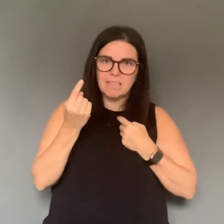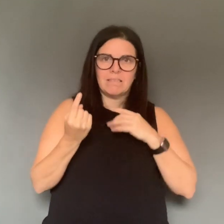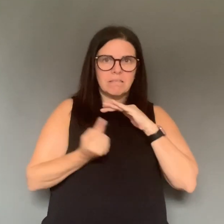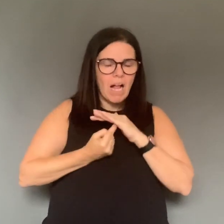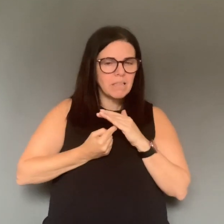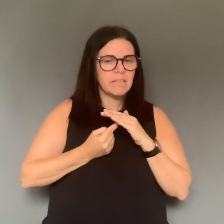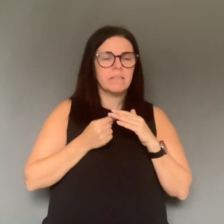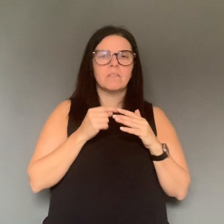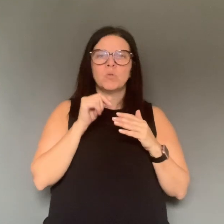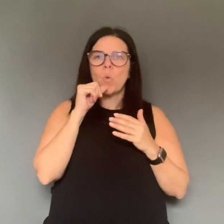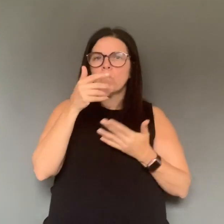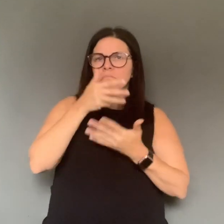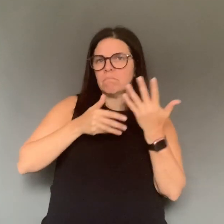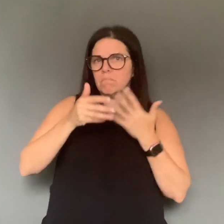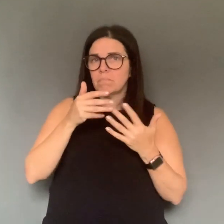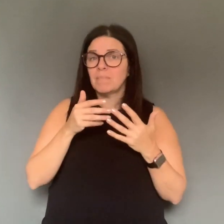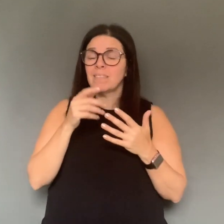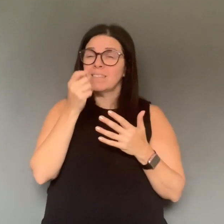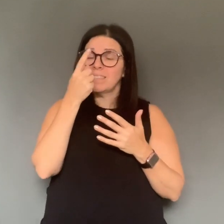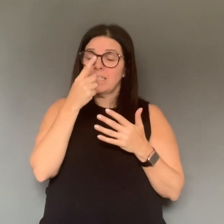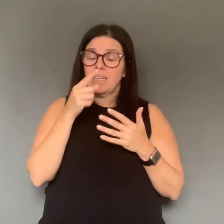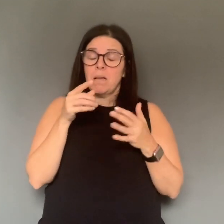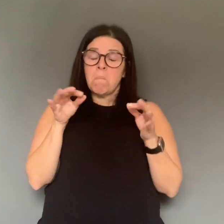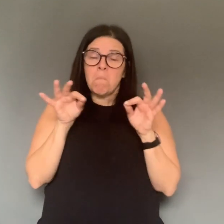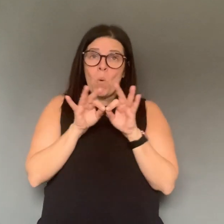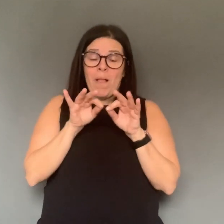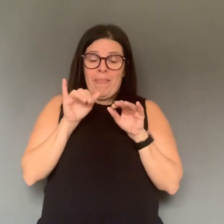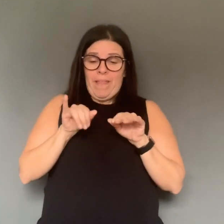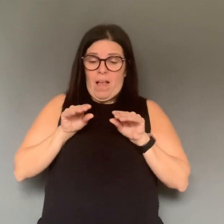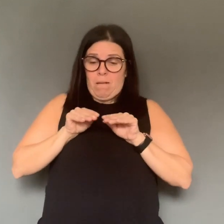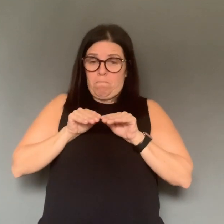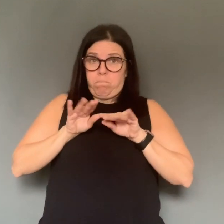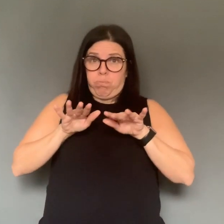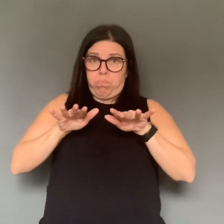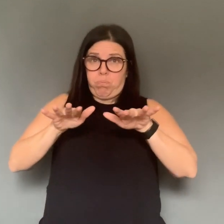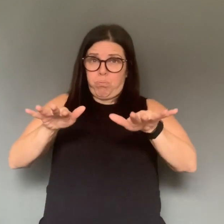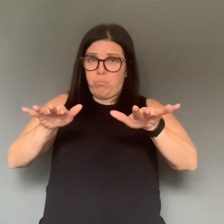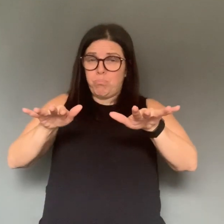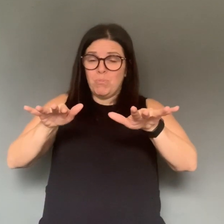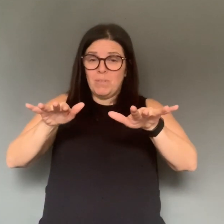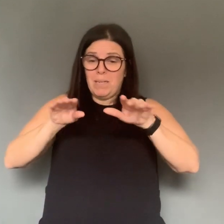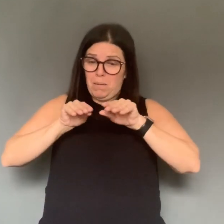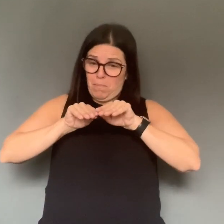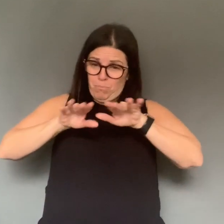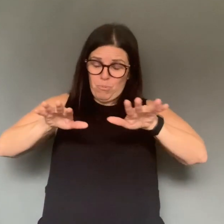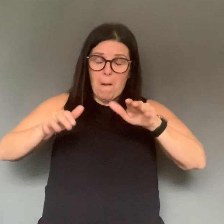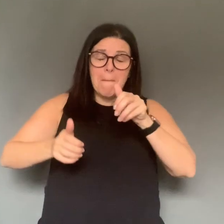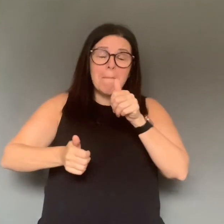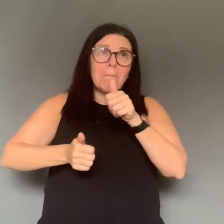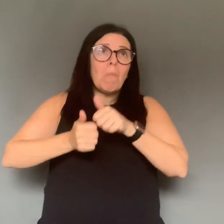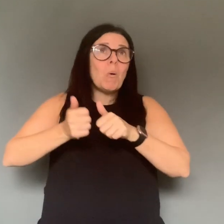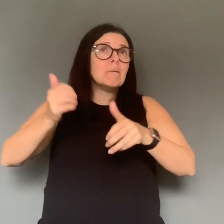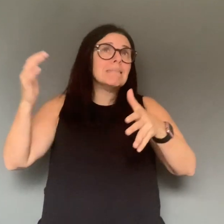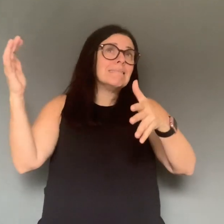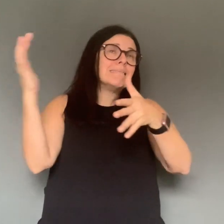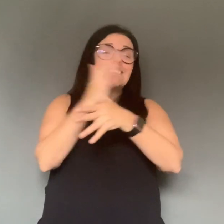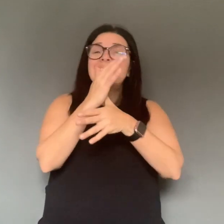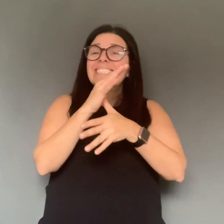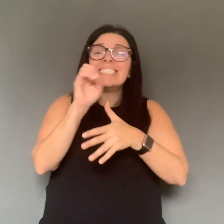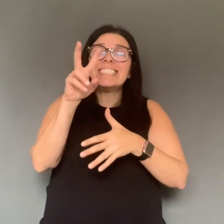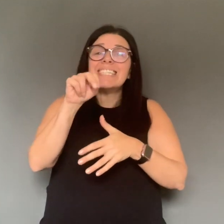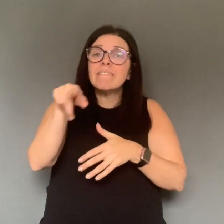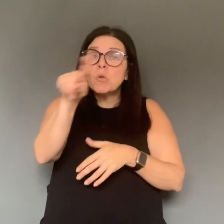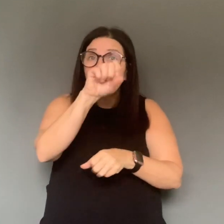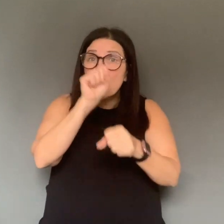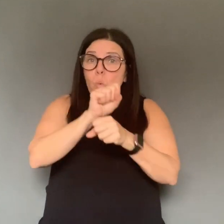do not do anything. And when we're talking about this chain of transmission, I think people need to recognize that that is the most important thing that